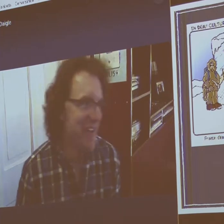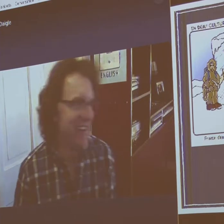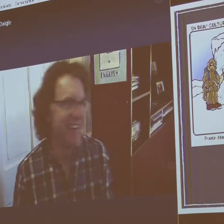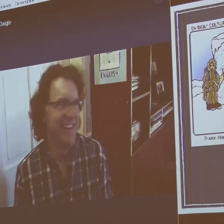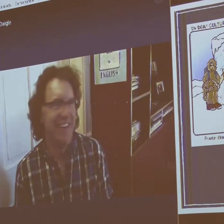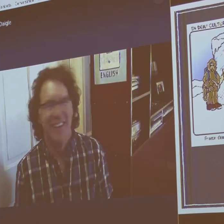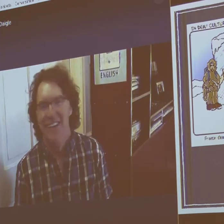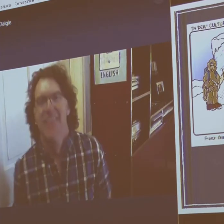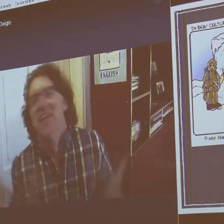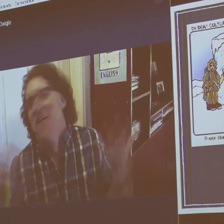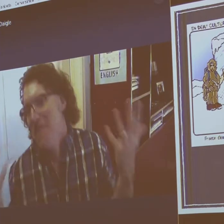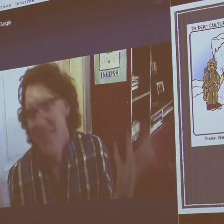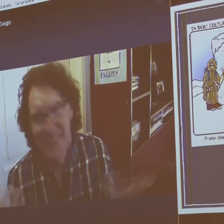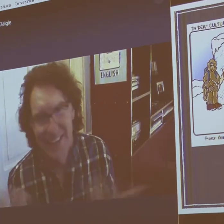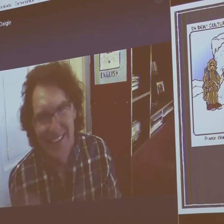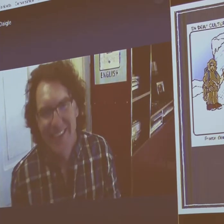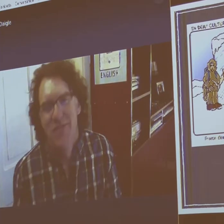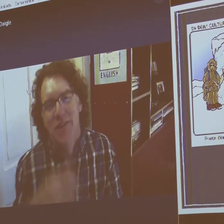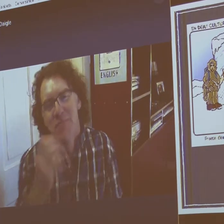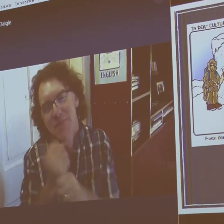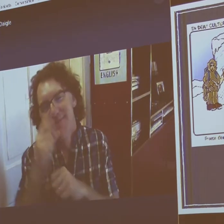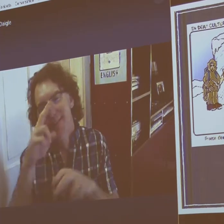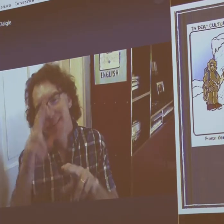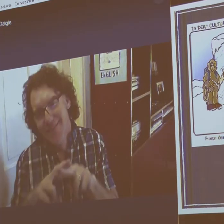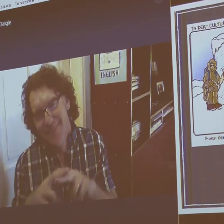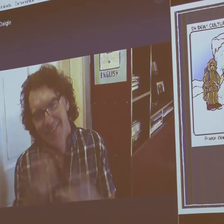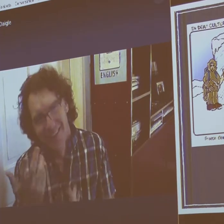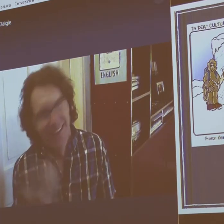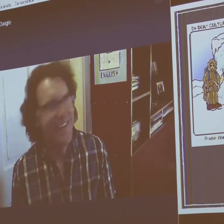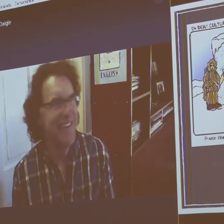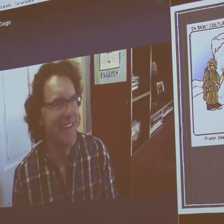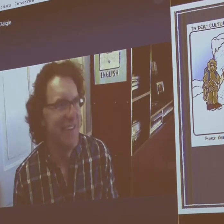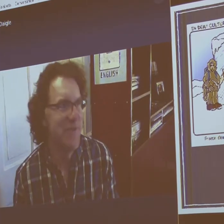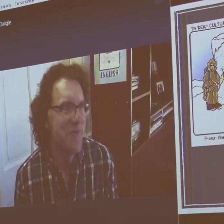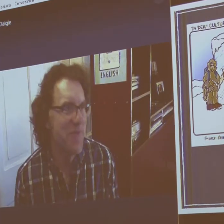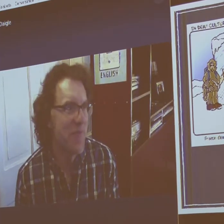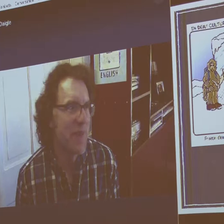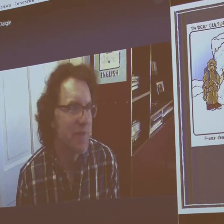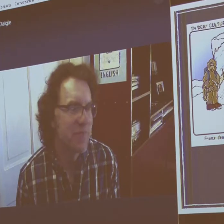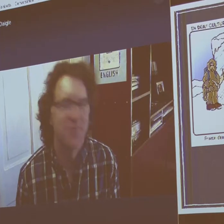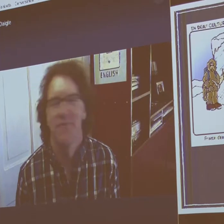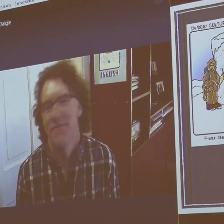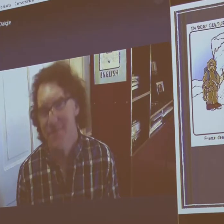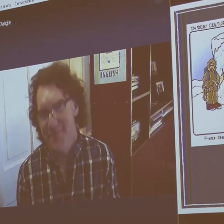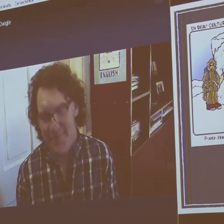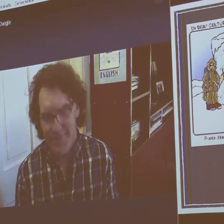fake arm that pops off? Why not? Just to make a joke.